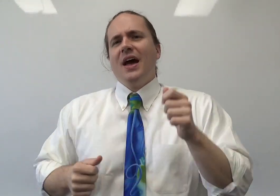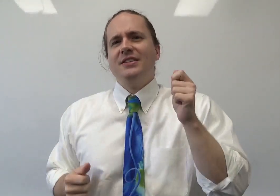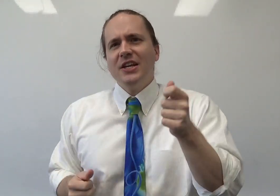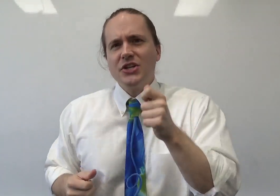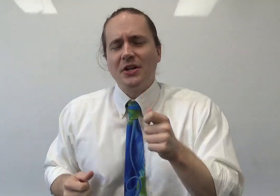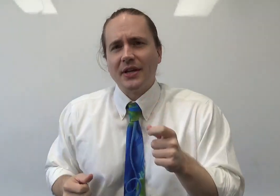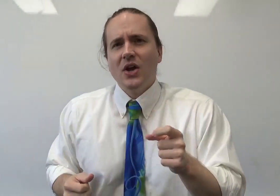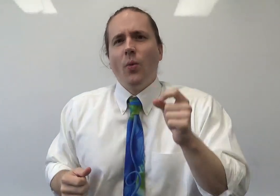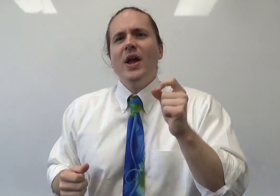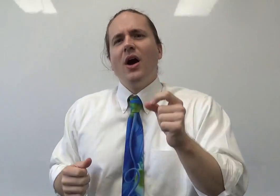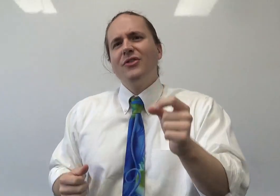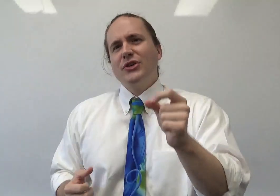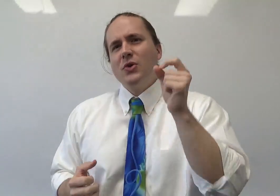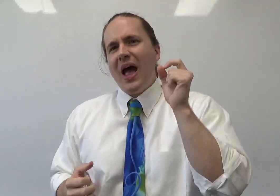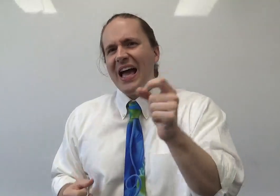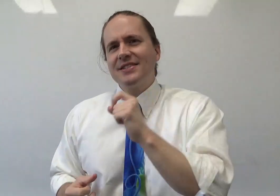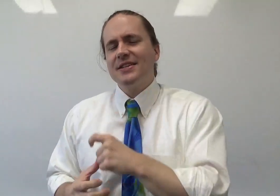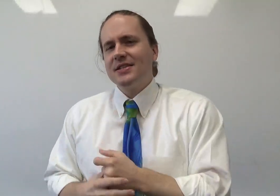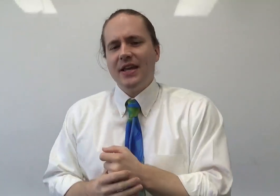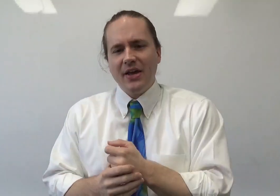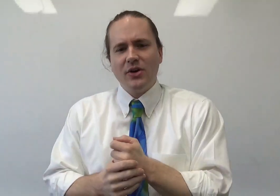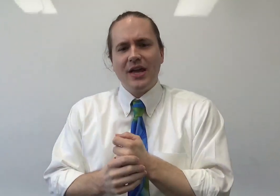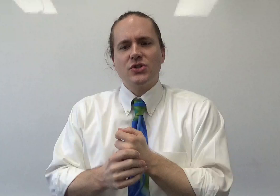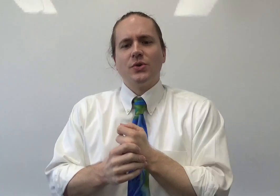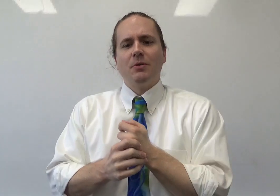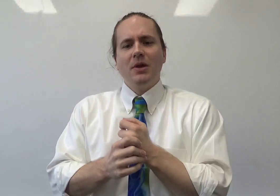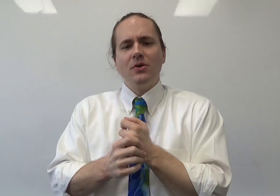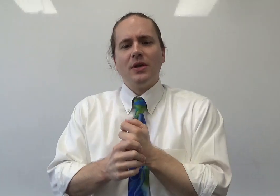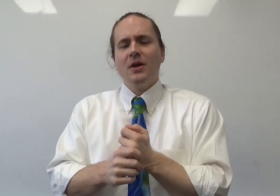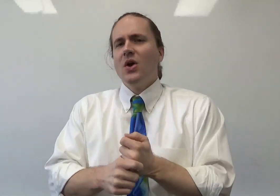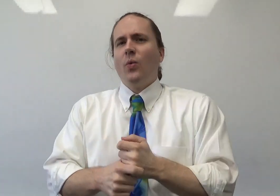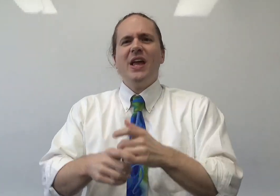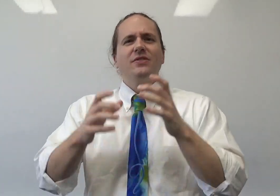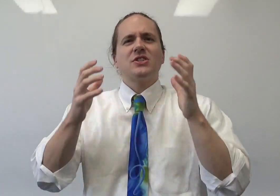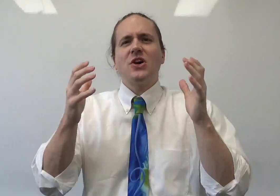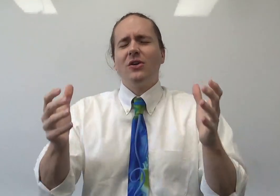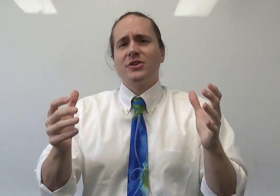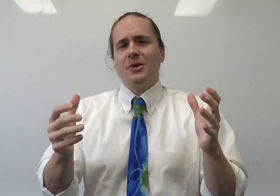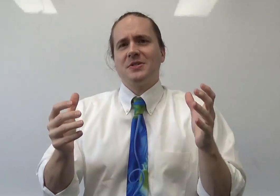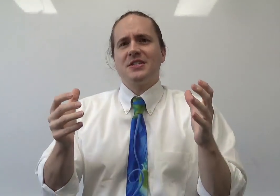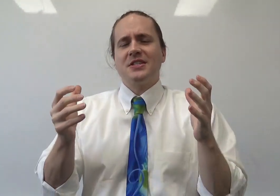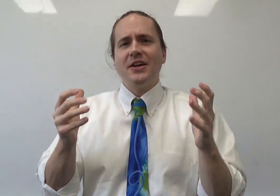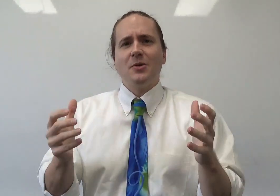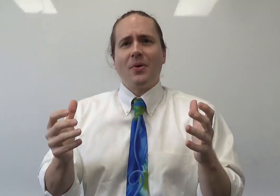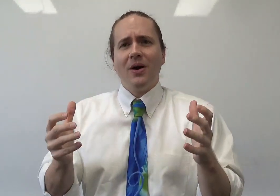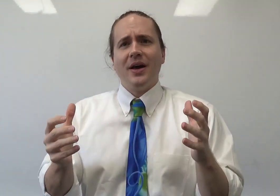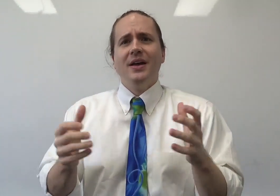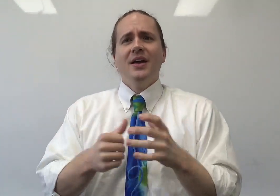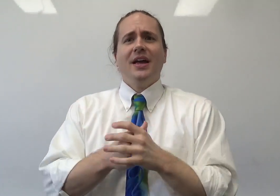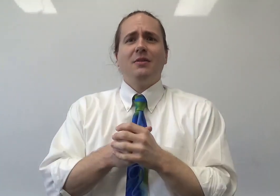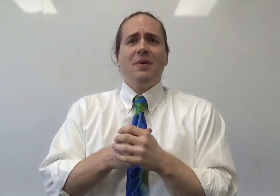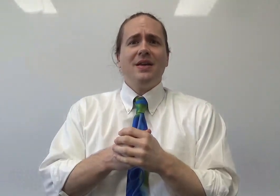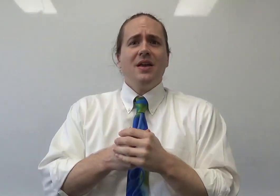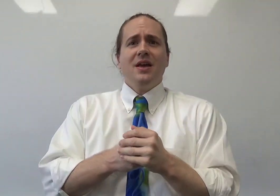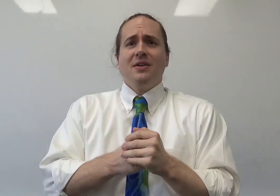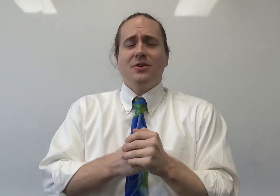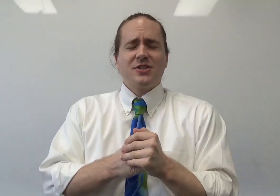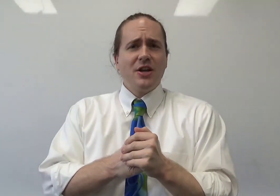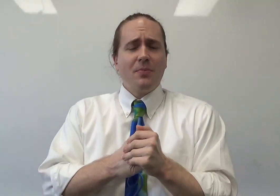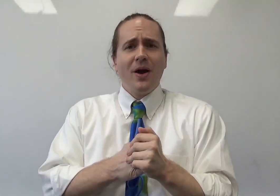Additionally, we offer you access to the international community. We have scholarships to study abroad. Your study abroad